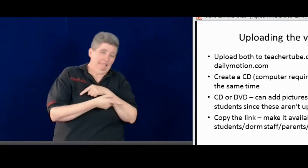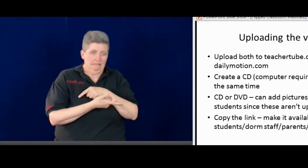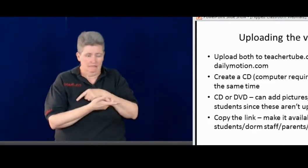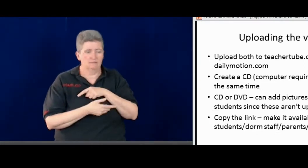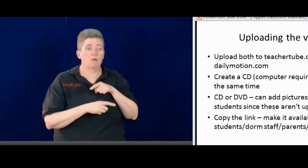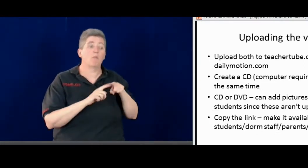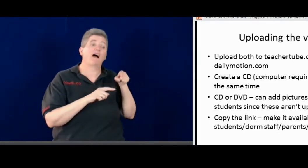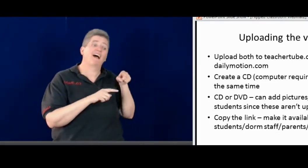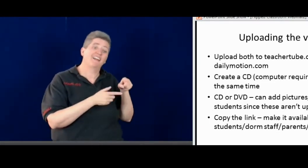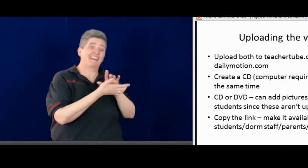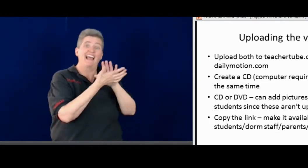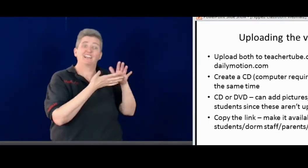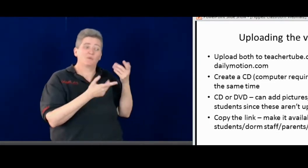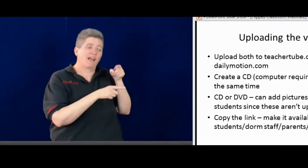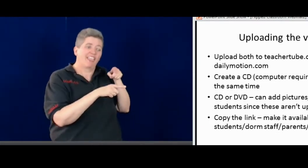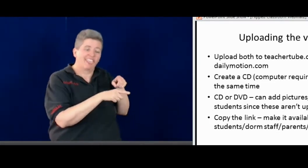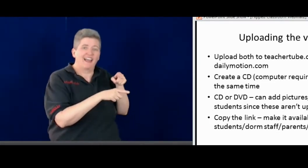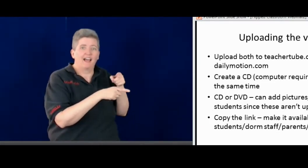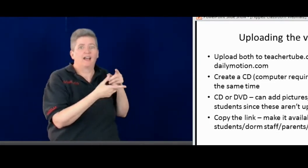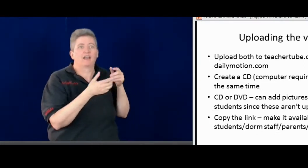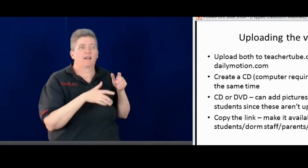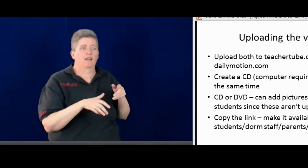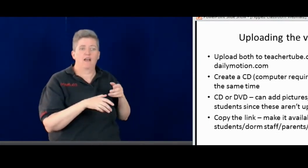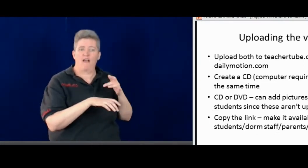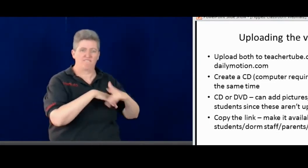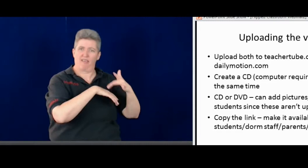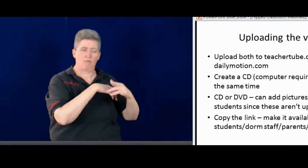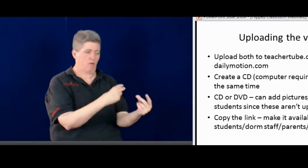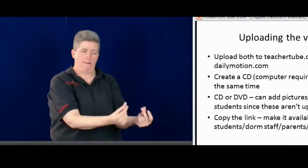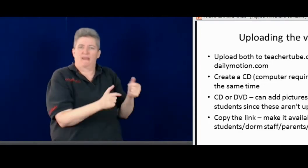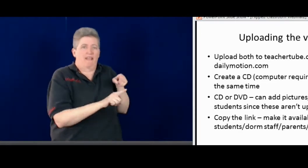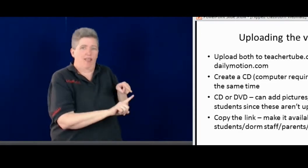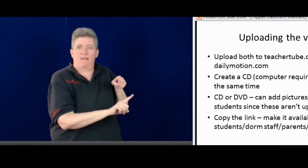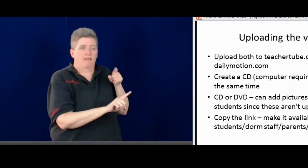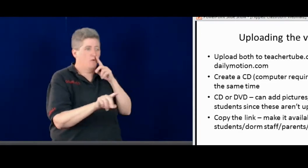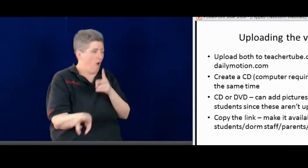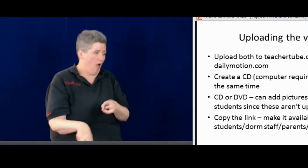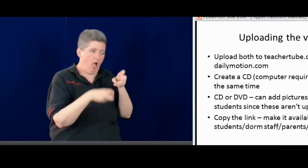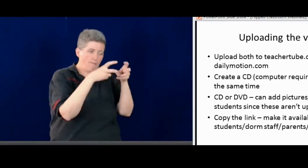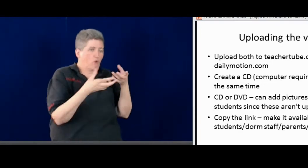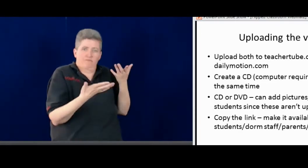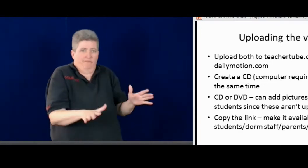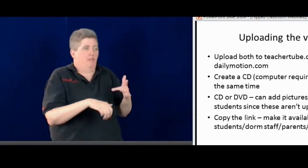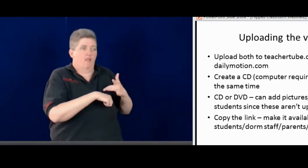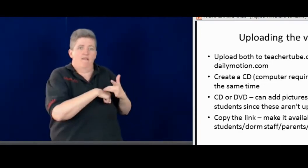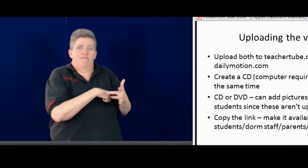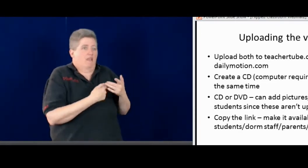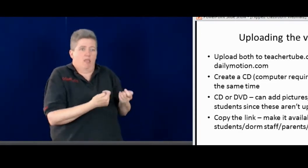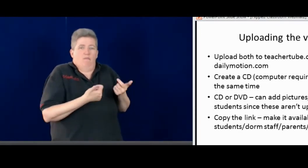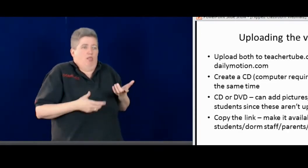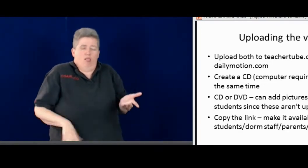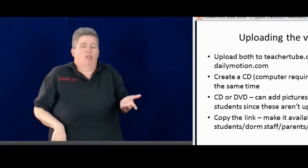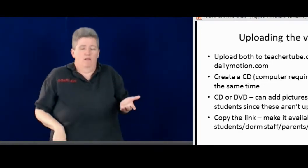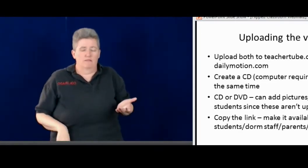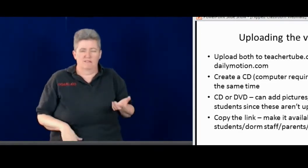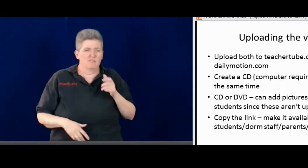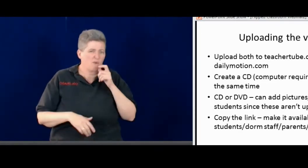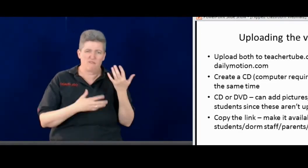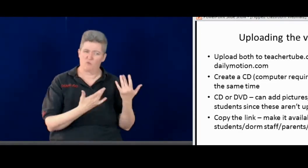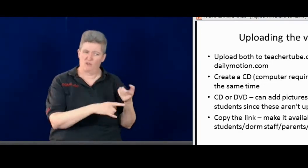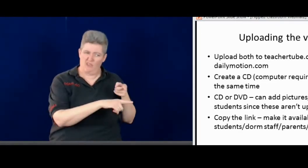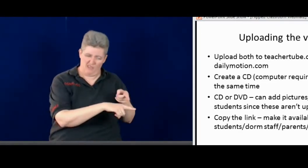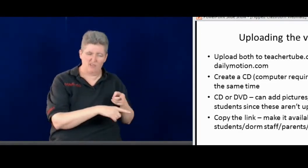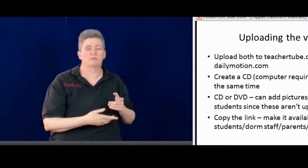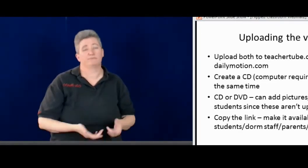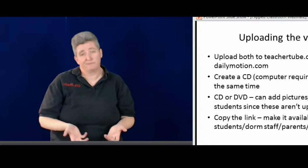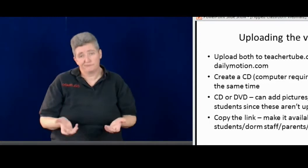But the safer one would be TeacherTube. But it is nice with Dailymotion because it's there immediately. There's none of that one or two days